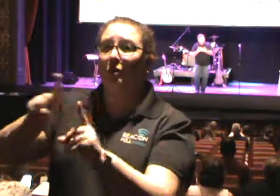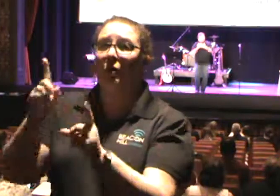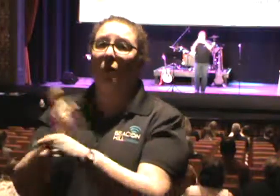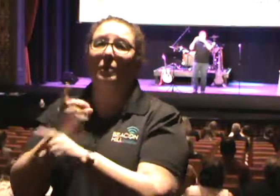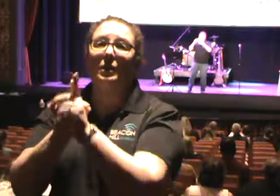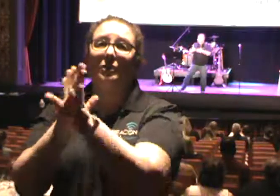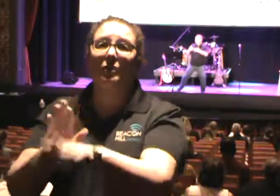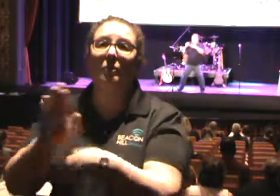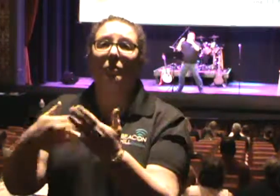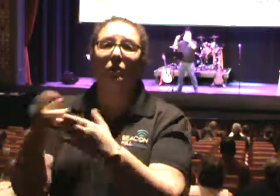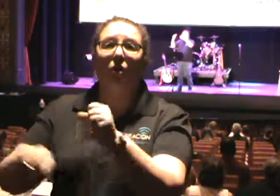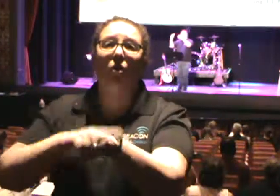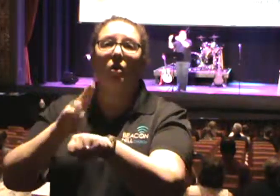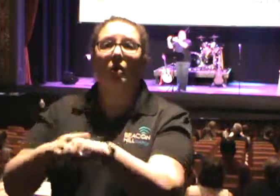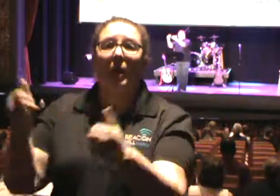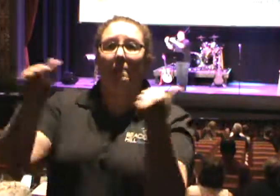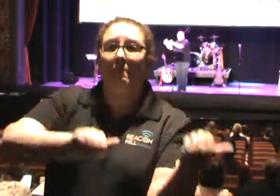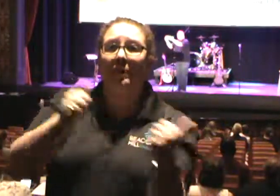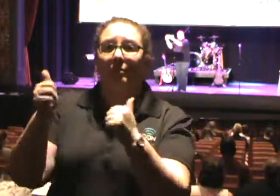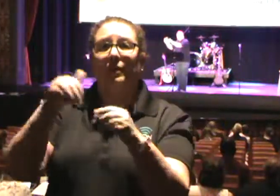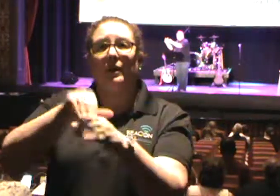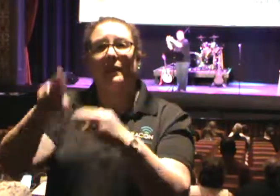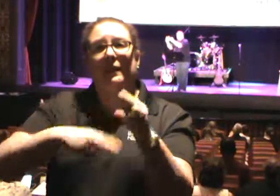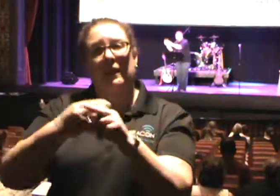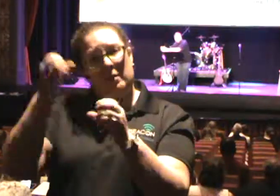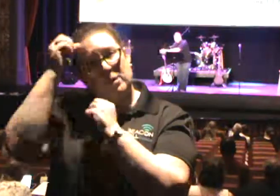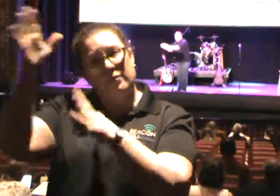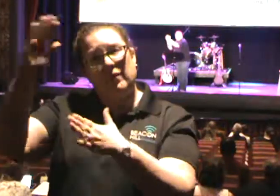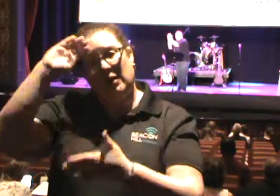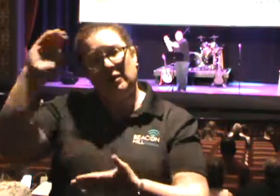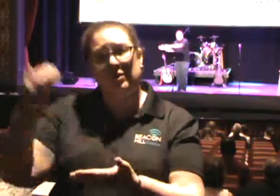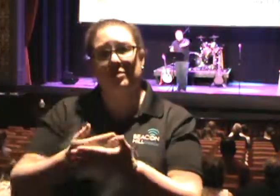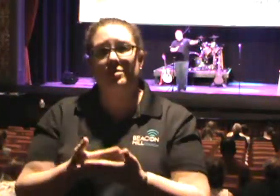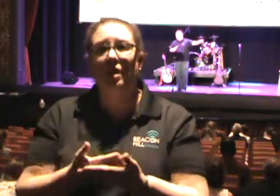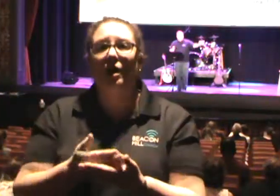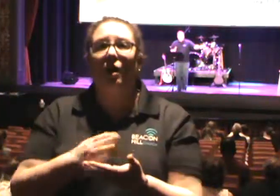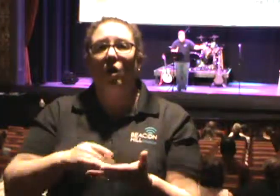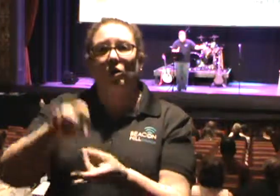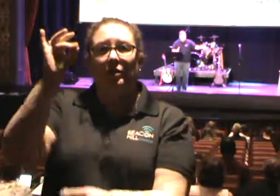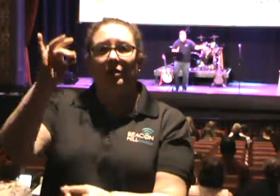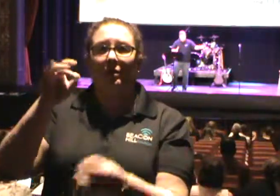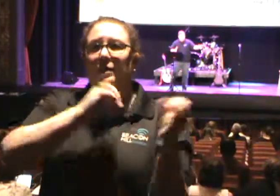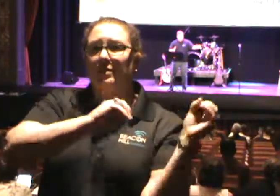of all nations. God, I believe in the name of the Father, the Son, and the Holy Spirit, and Jesus.